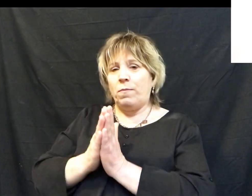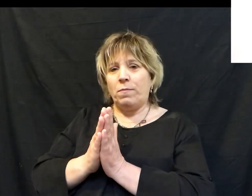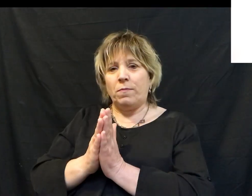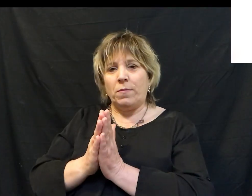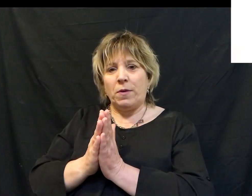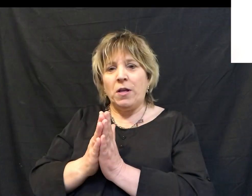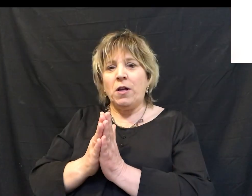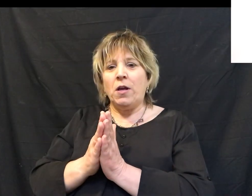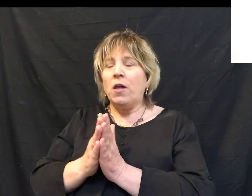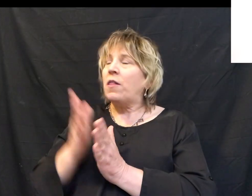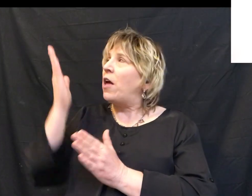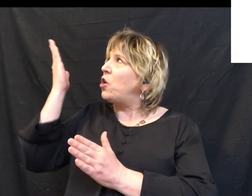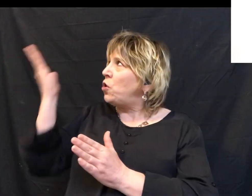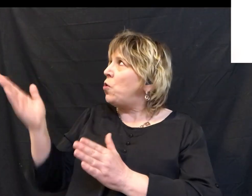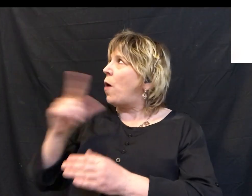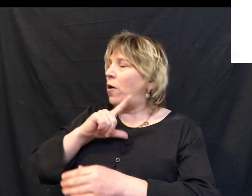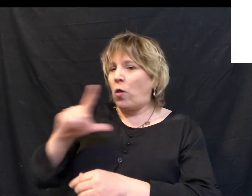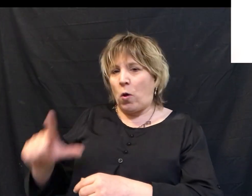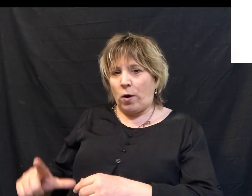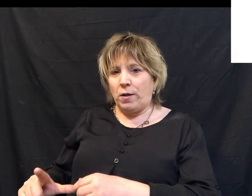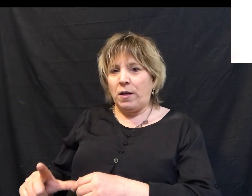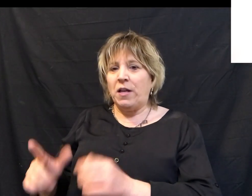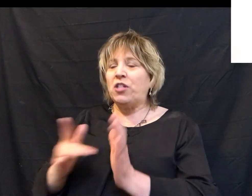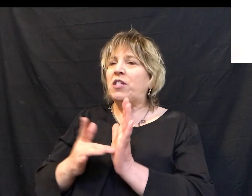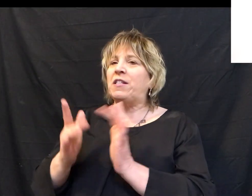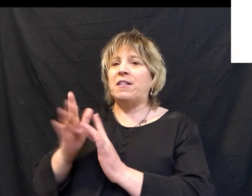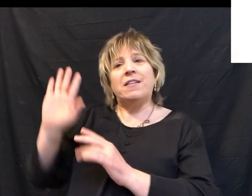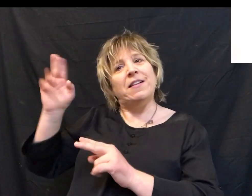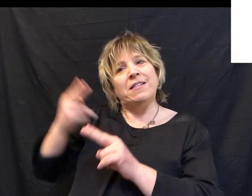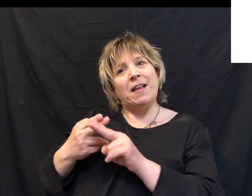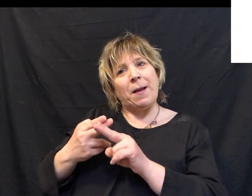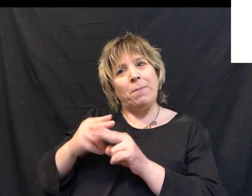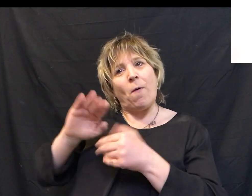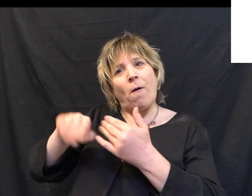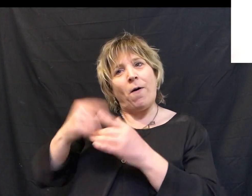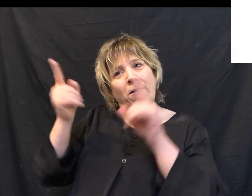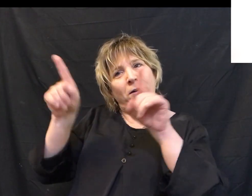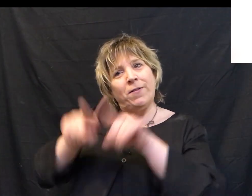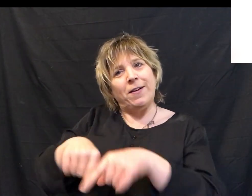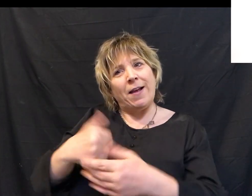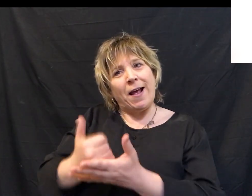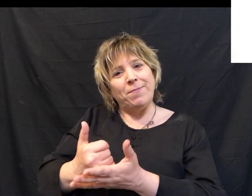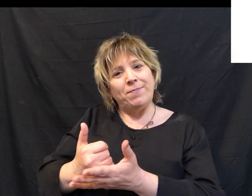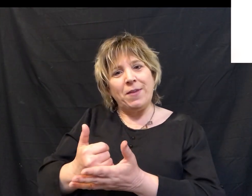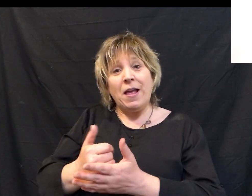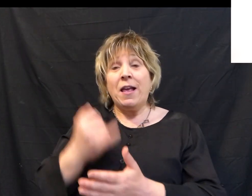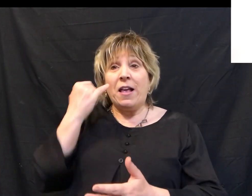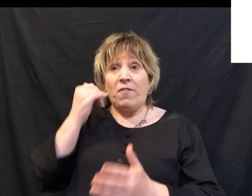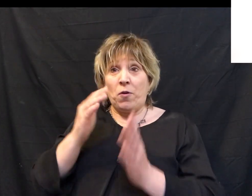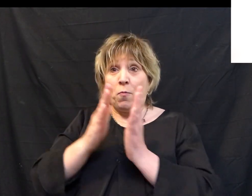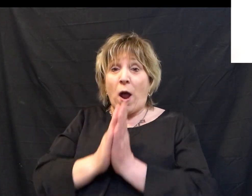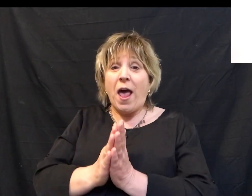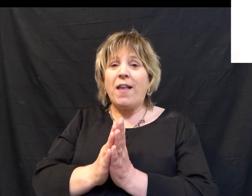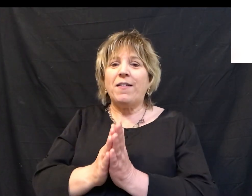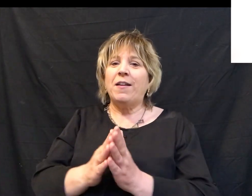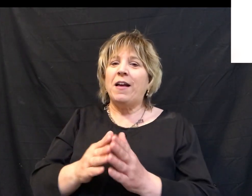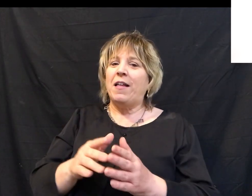I pray this, that you are the Lord, in Jesus' name, Amen. If you prayed that prayer today,